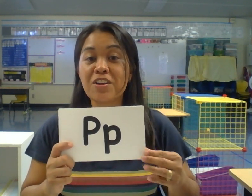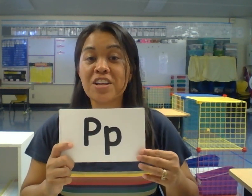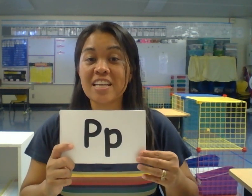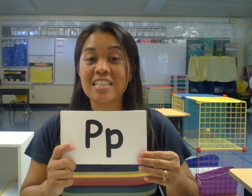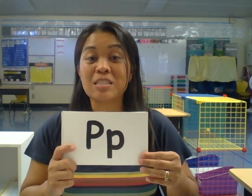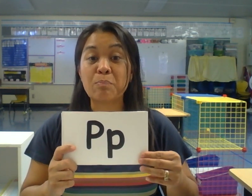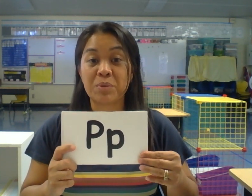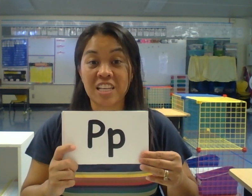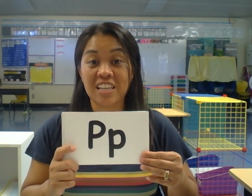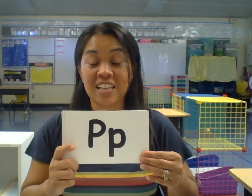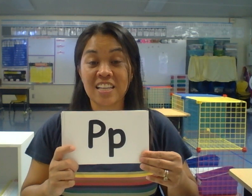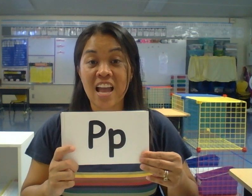is P.